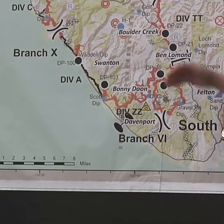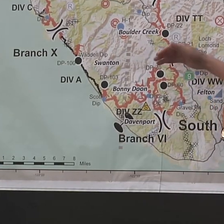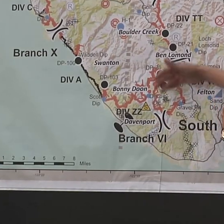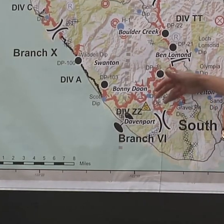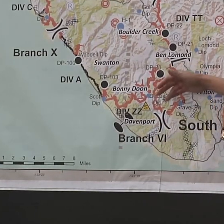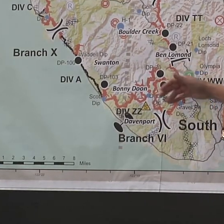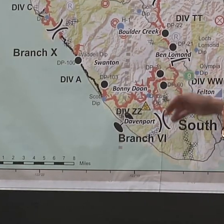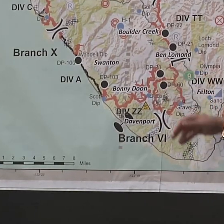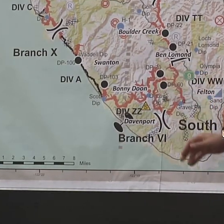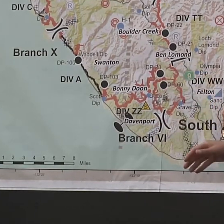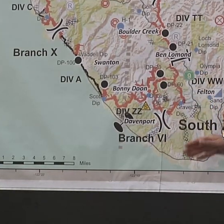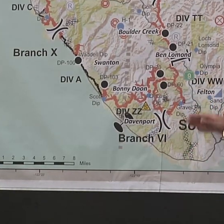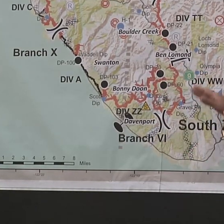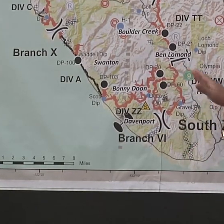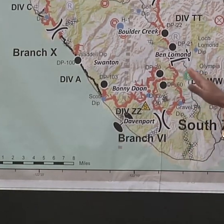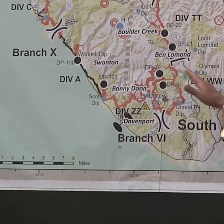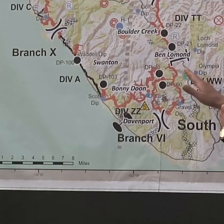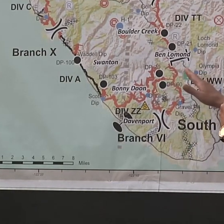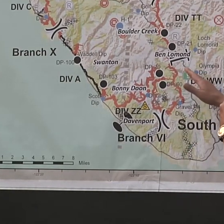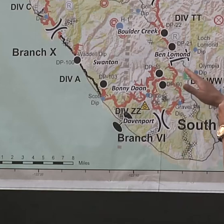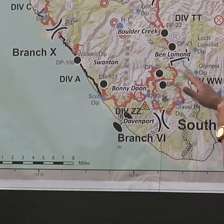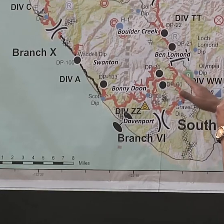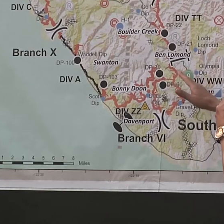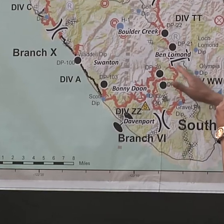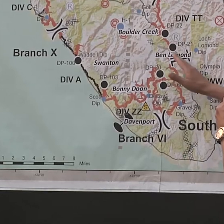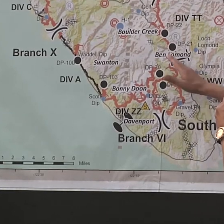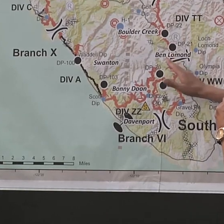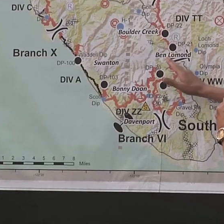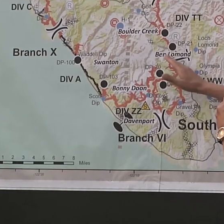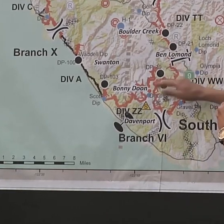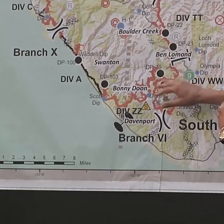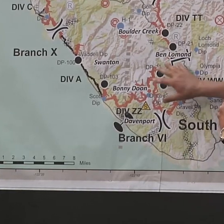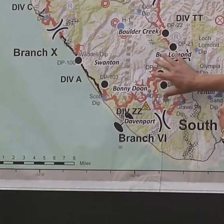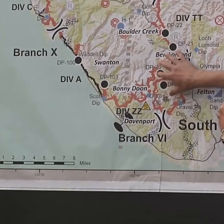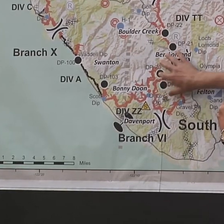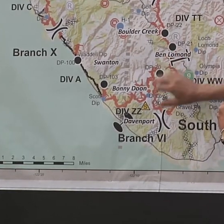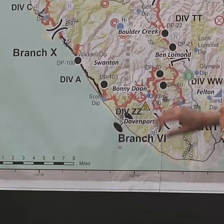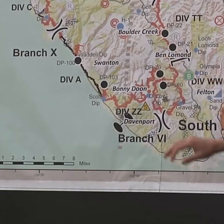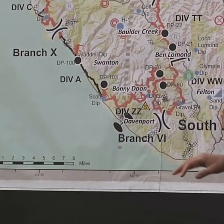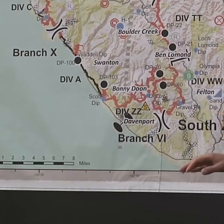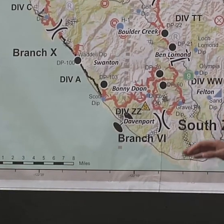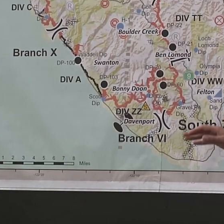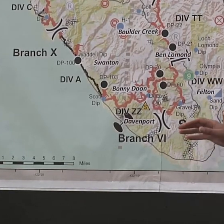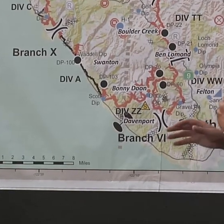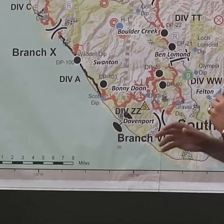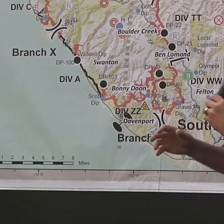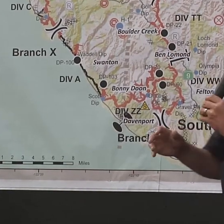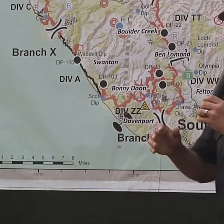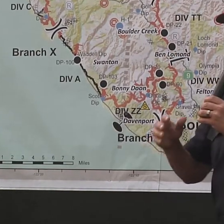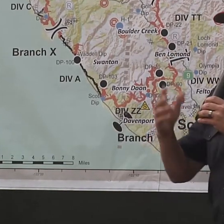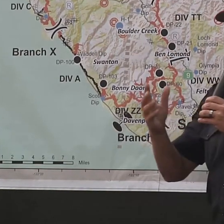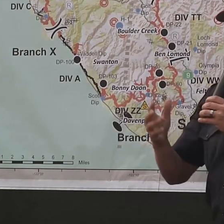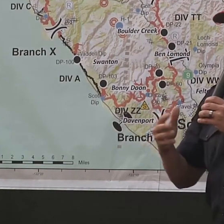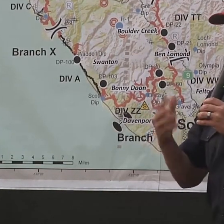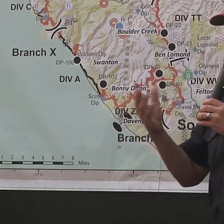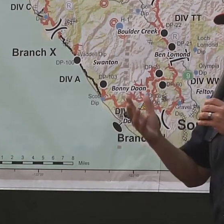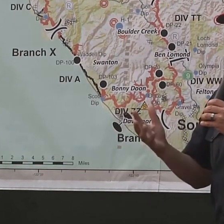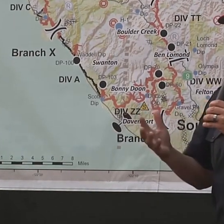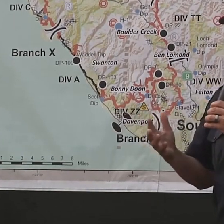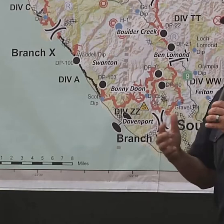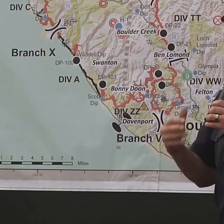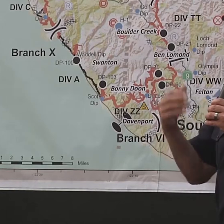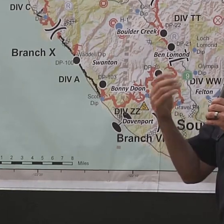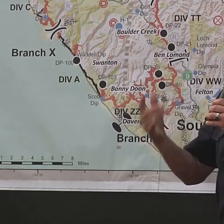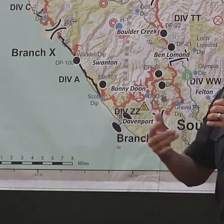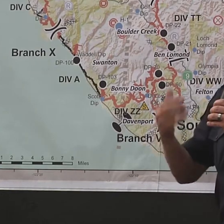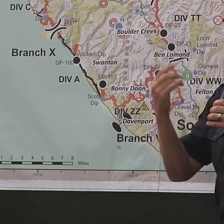from any sort of oncoming fire front. Moving up towards Ben Lohman in the state park, we've got, again, one of our